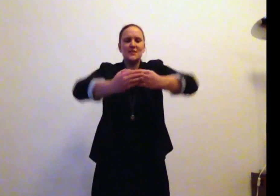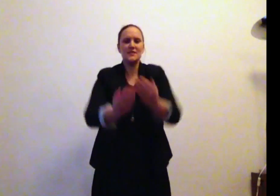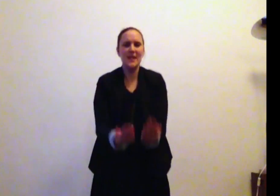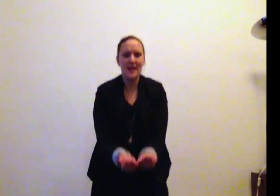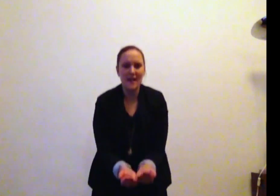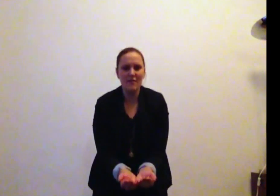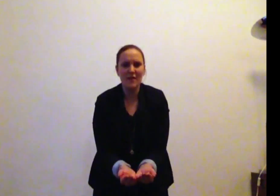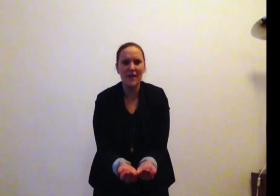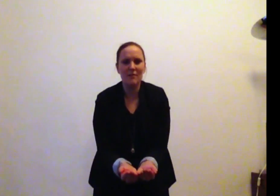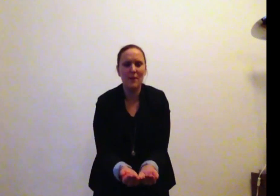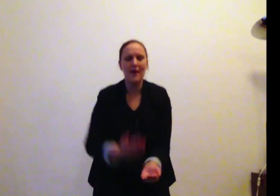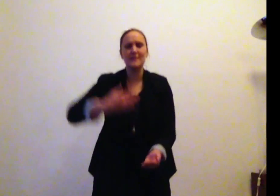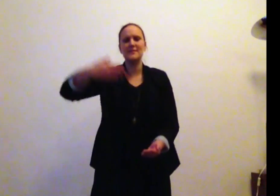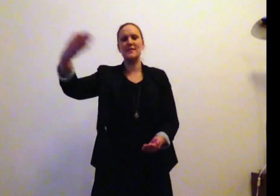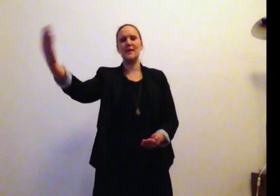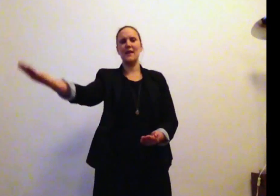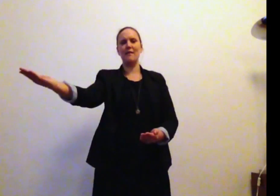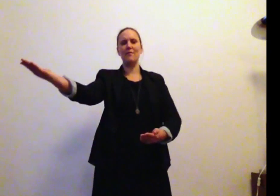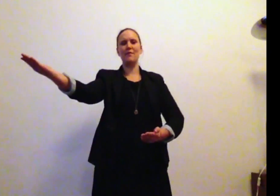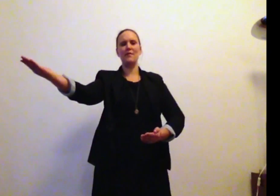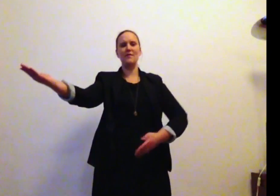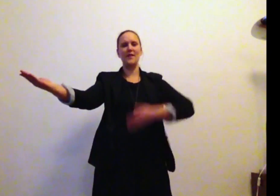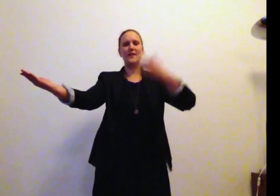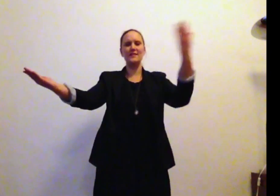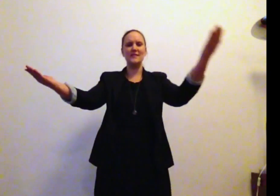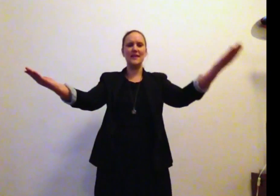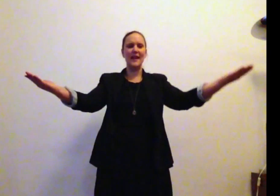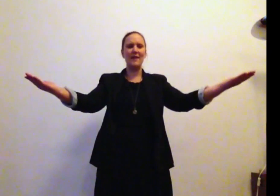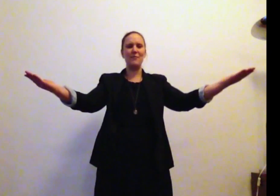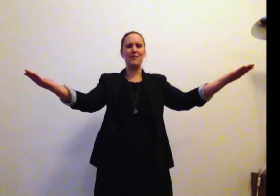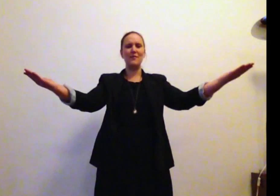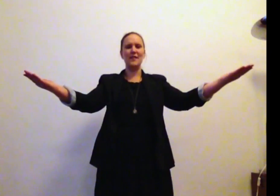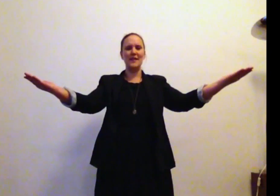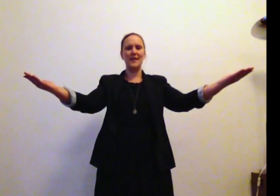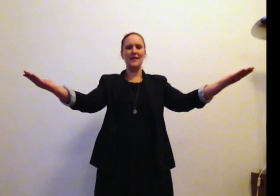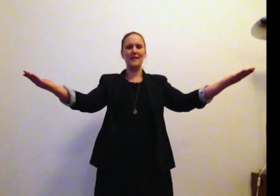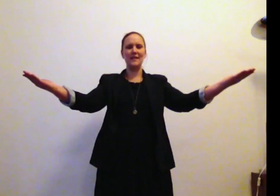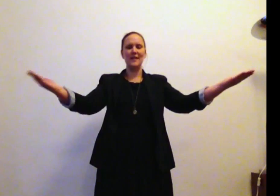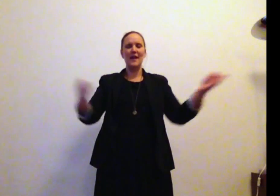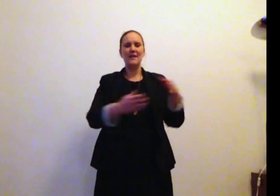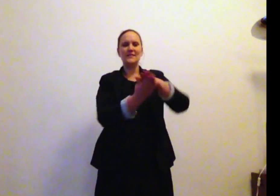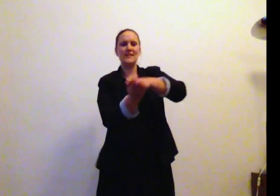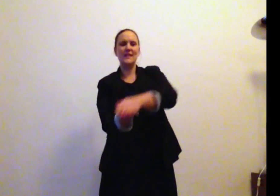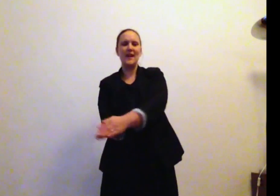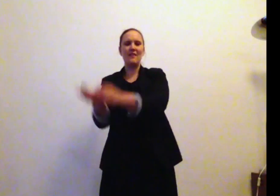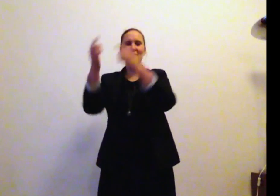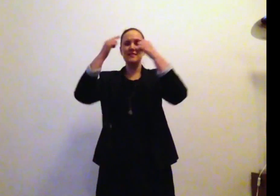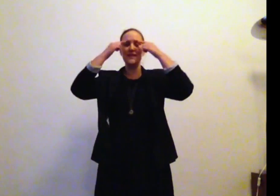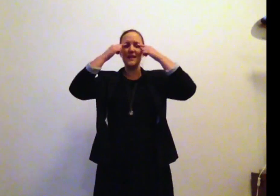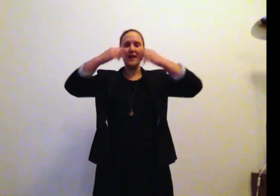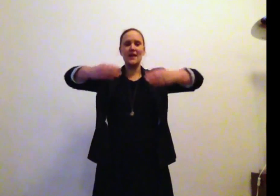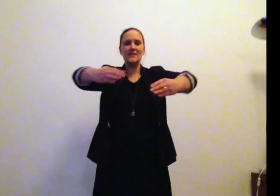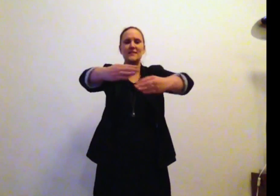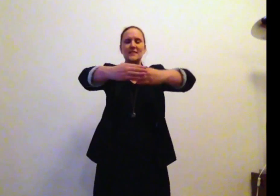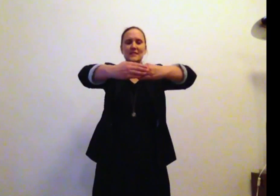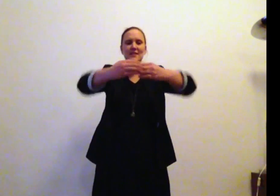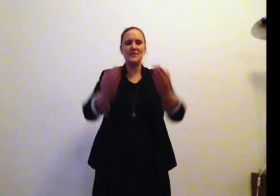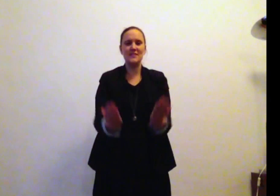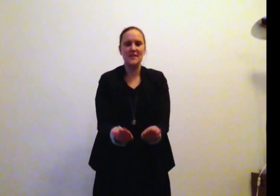that ever held pies Sing Aberro Vane, Sing Aberro Lynn Sing herring, sing eyes, sing dishes, sing